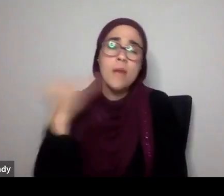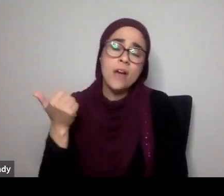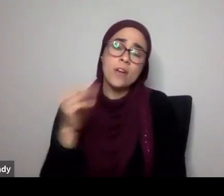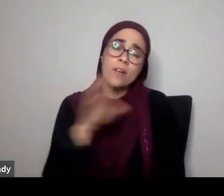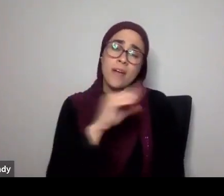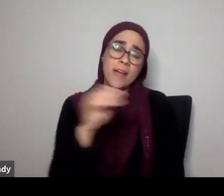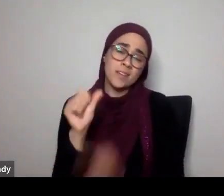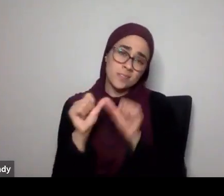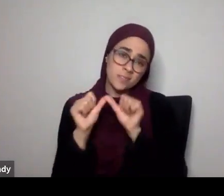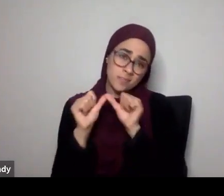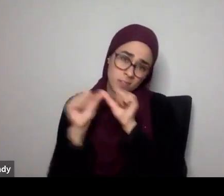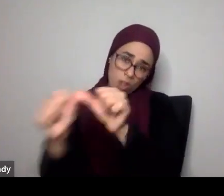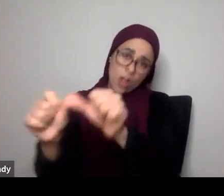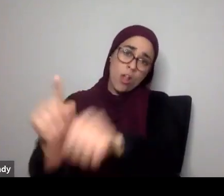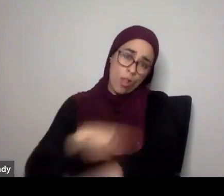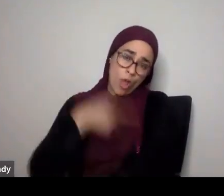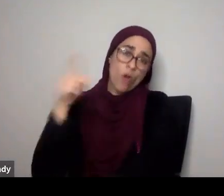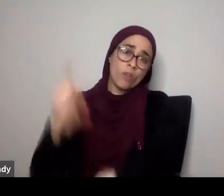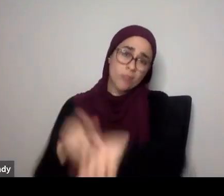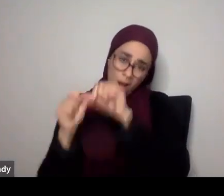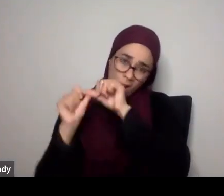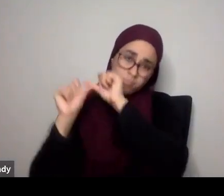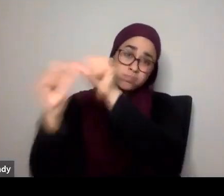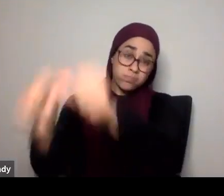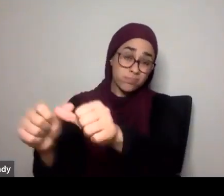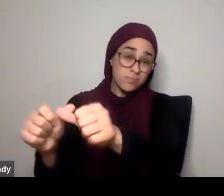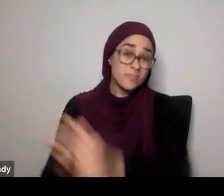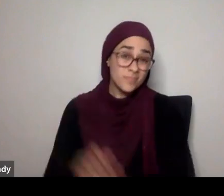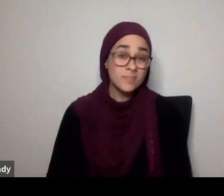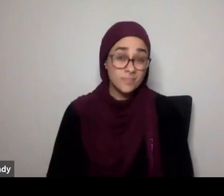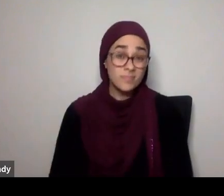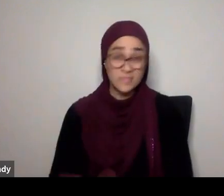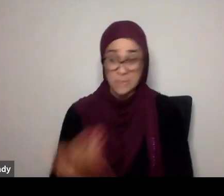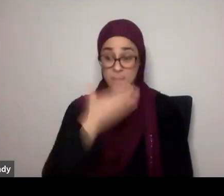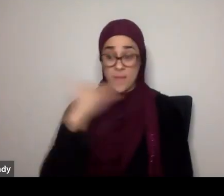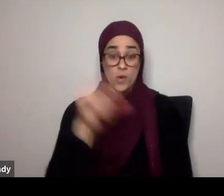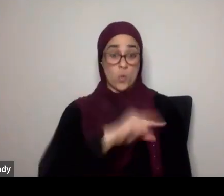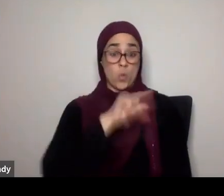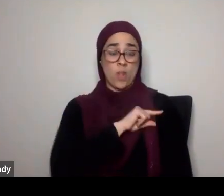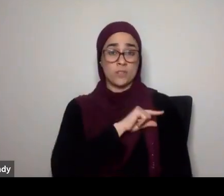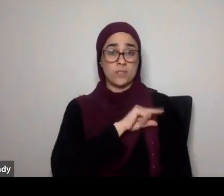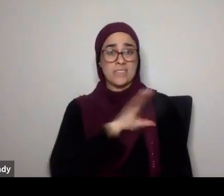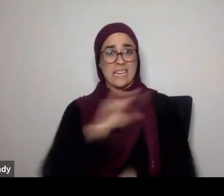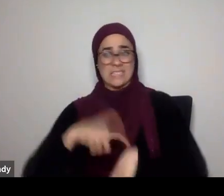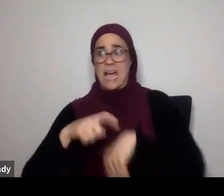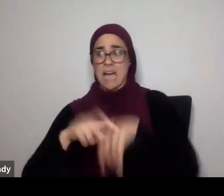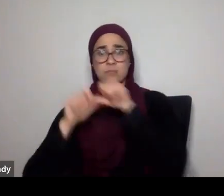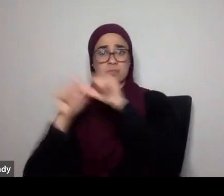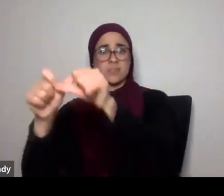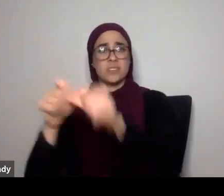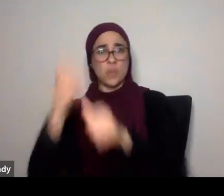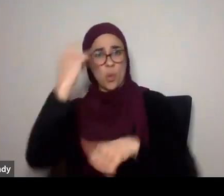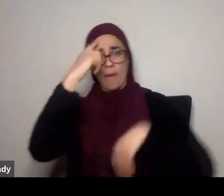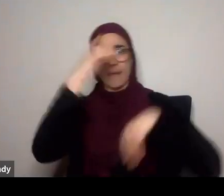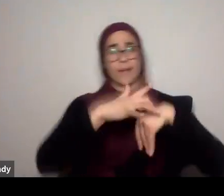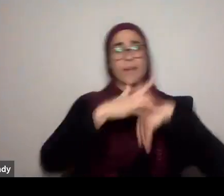better quantity, quality, and it's more lasting. SubhanAllah, so why would you live for dunya? I take from dunya, what